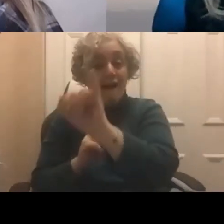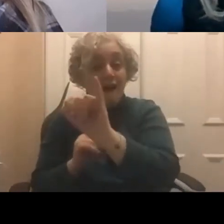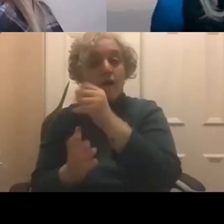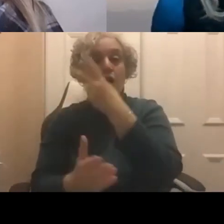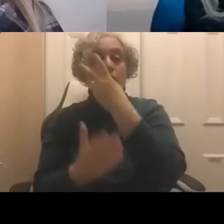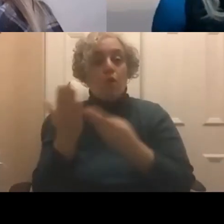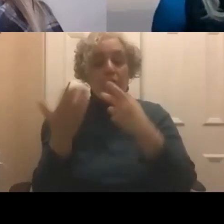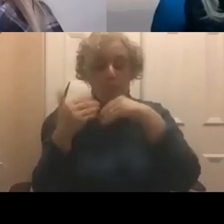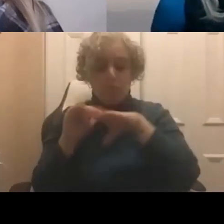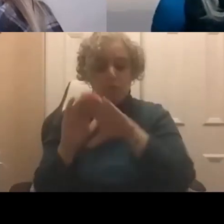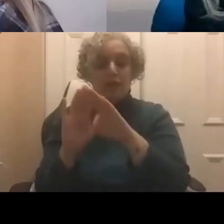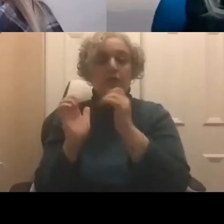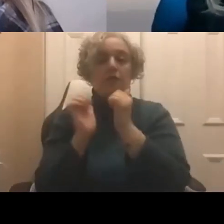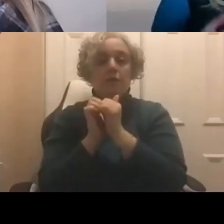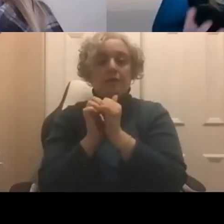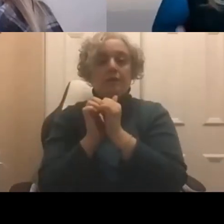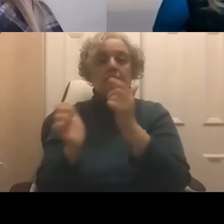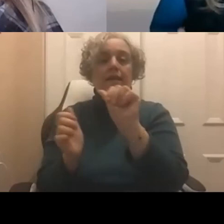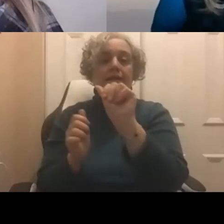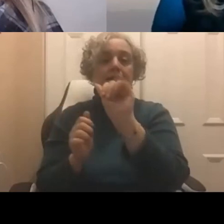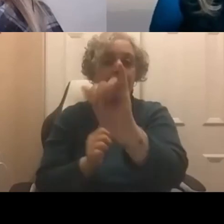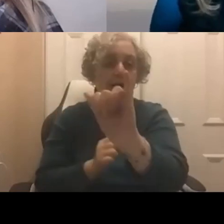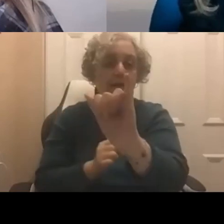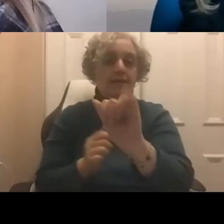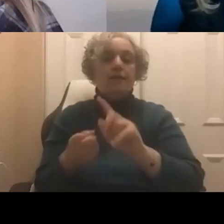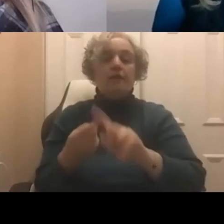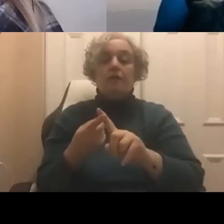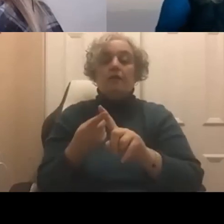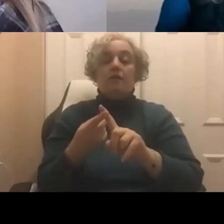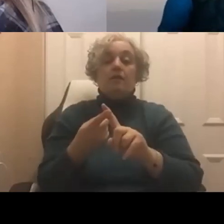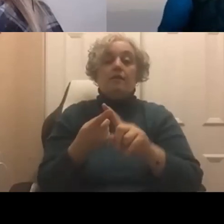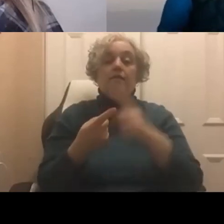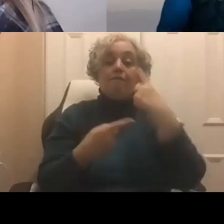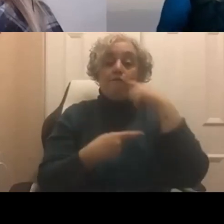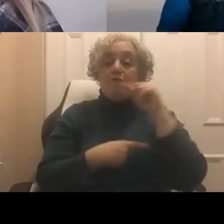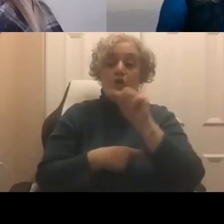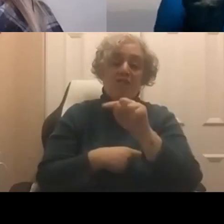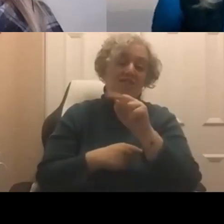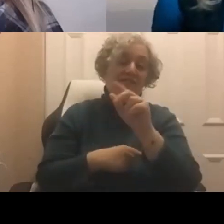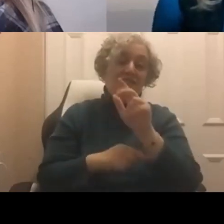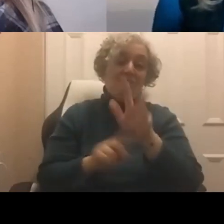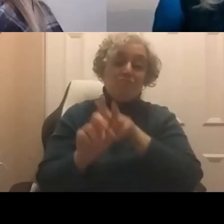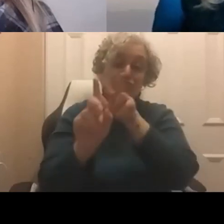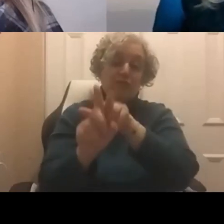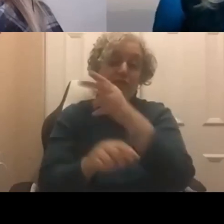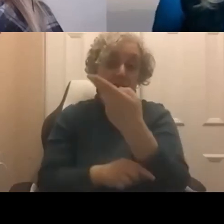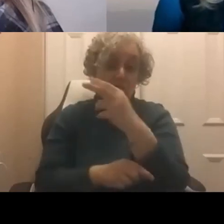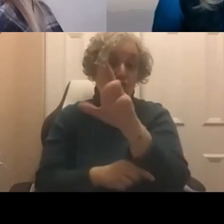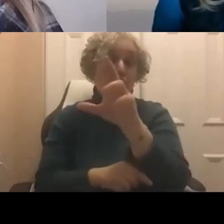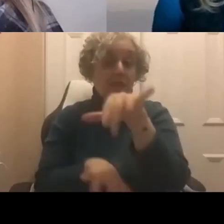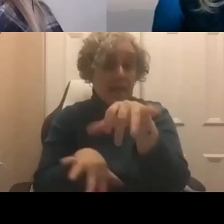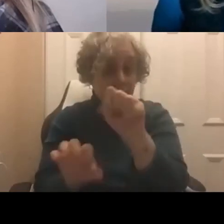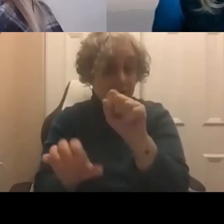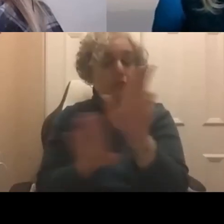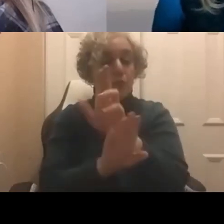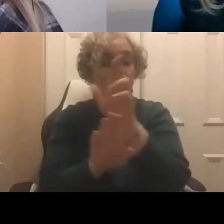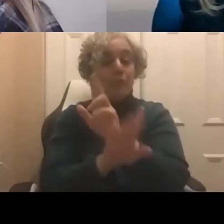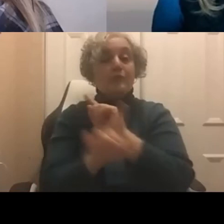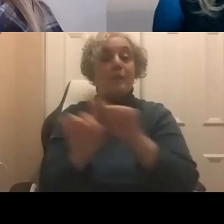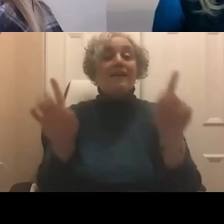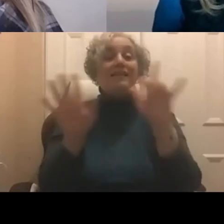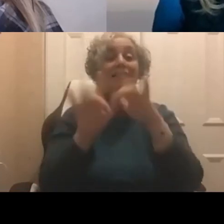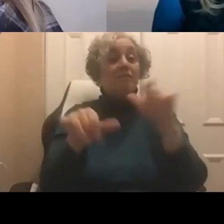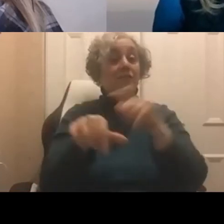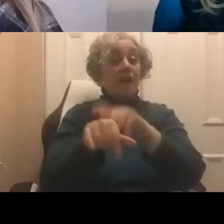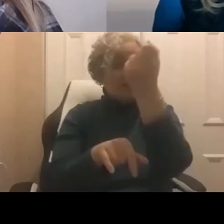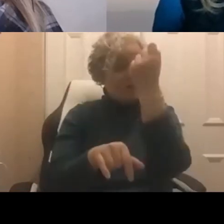when folks are using AI for HR. So, yes, you can use it, you know, but understanding what the